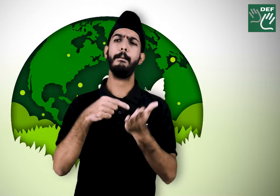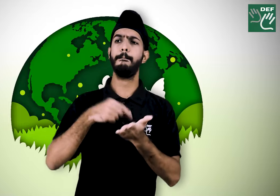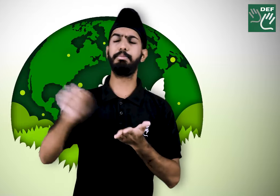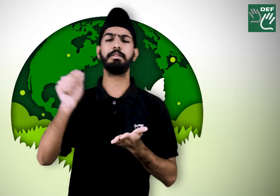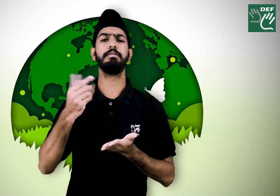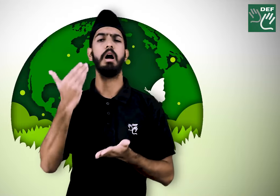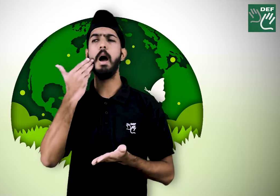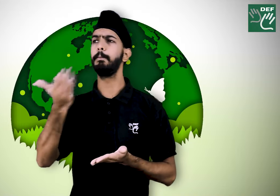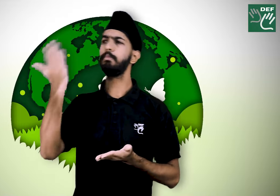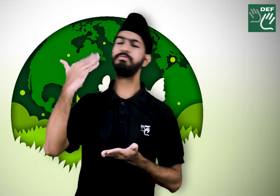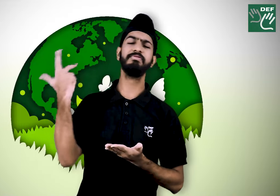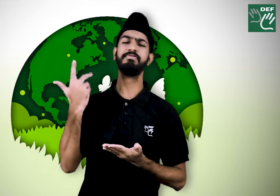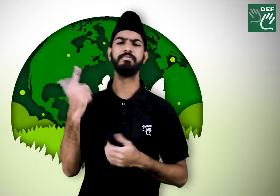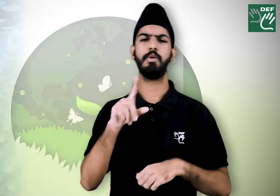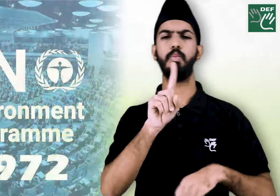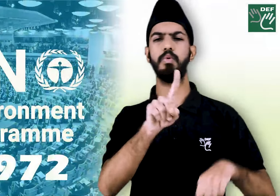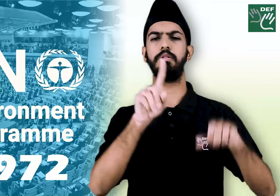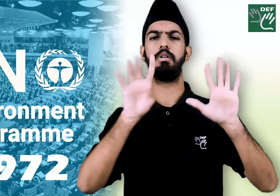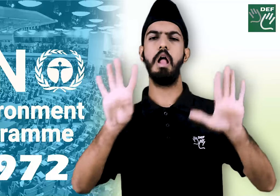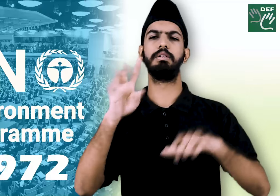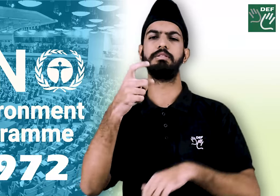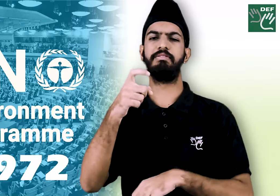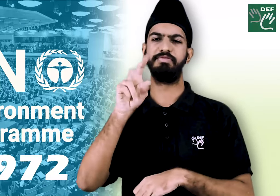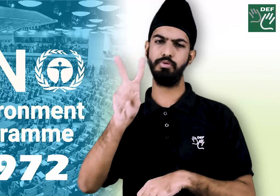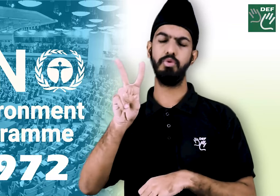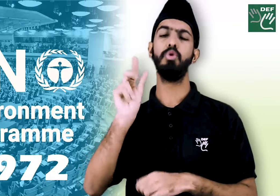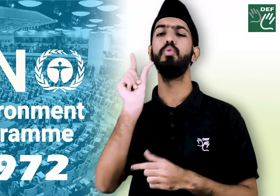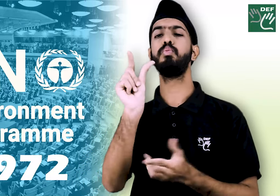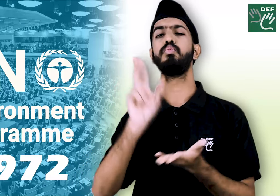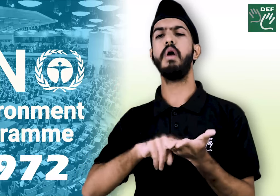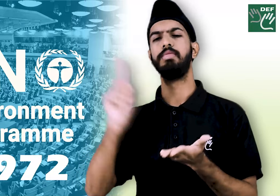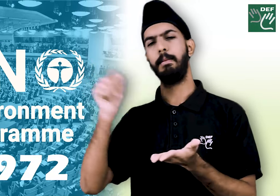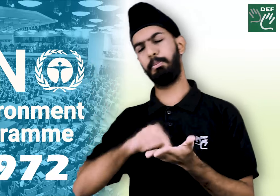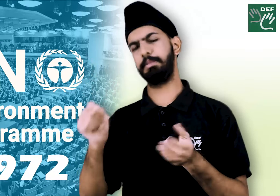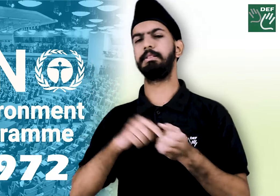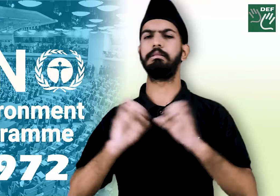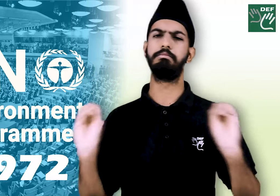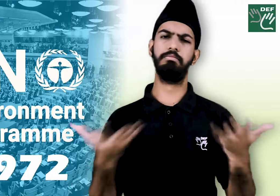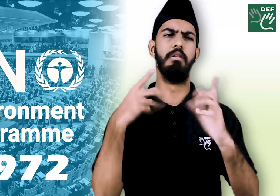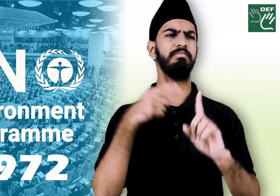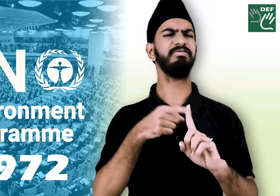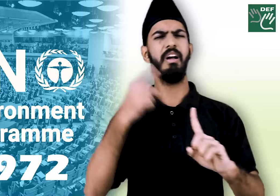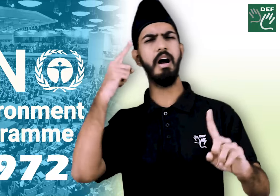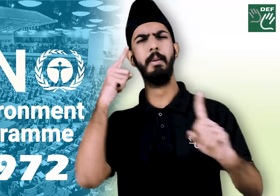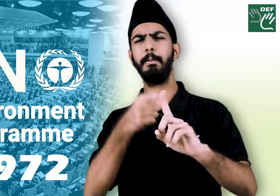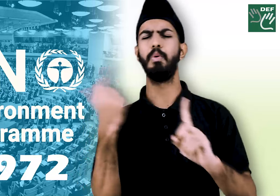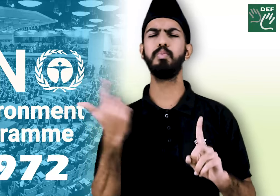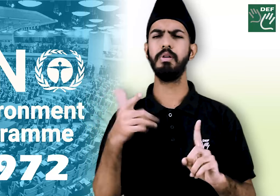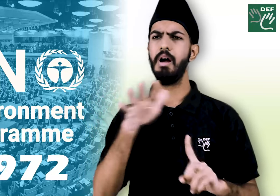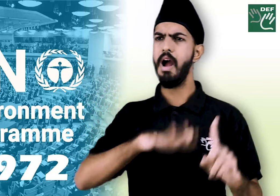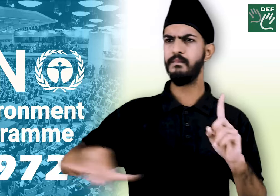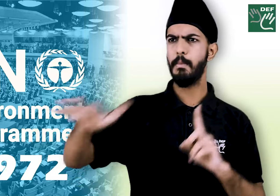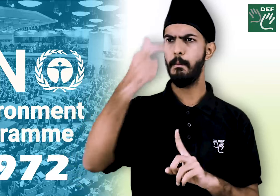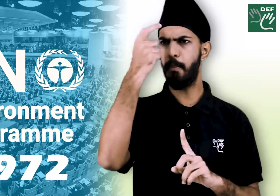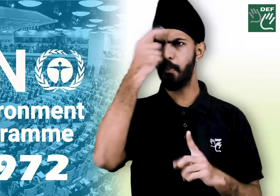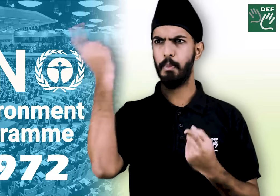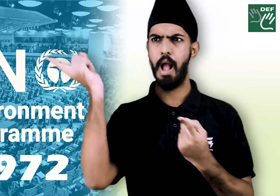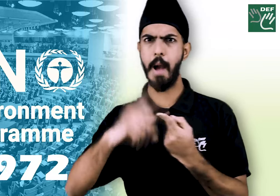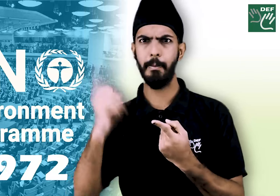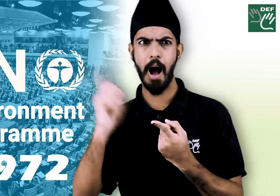It was established by the United Nations in 1972. This day continues to inspire